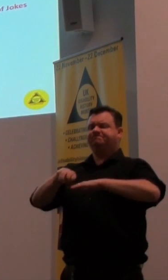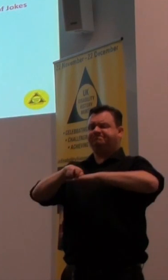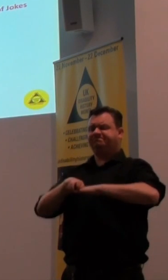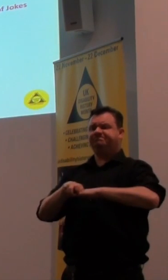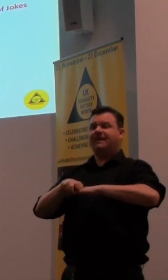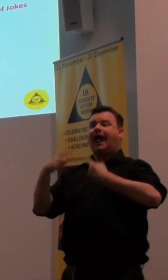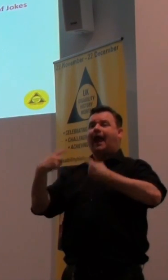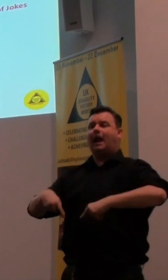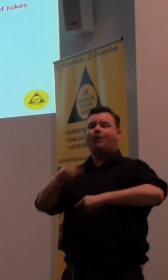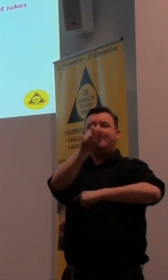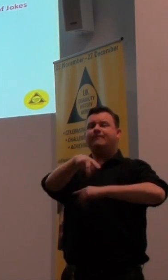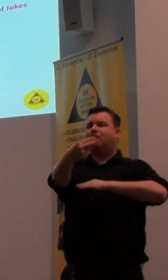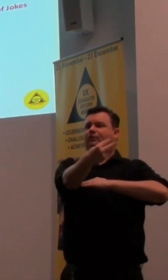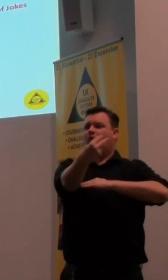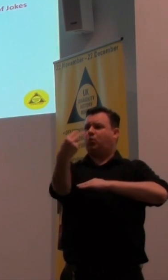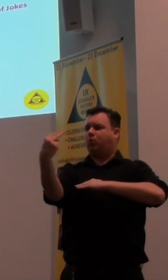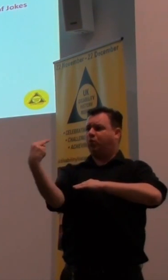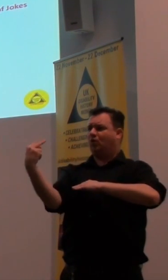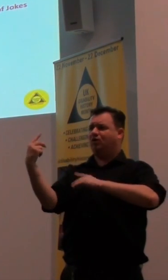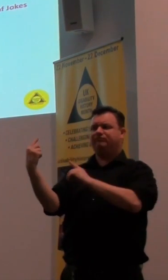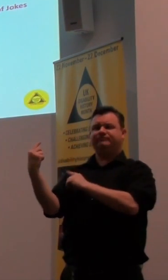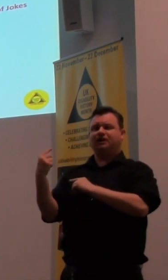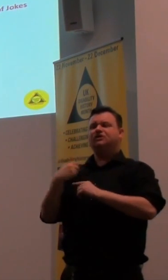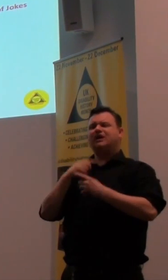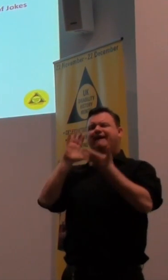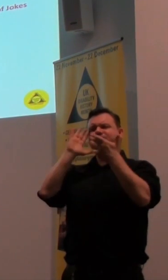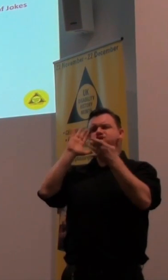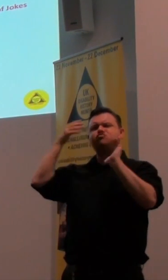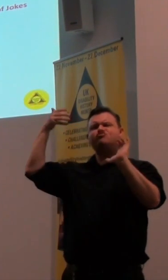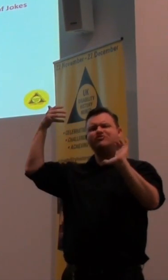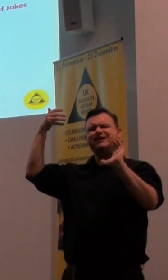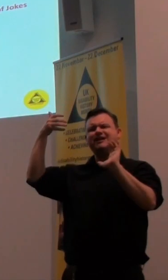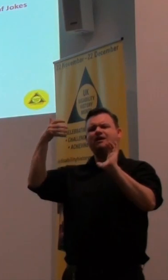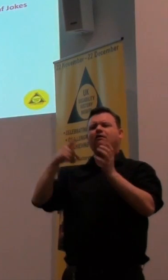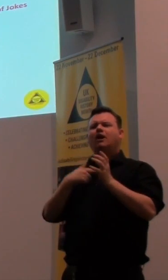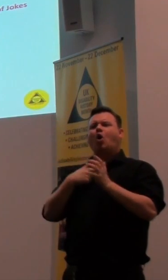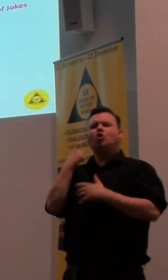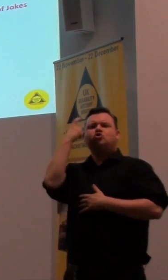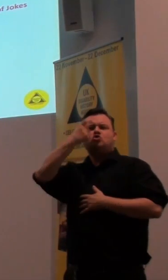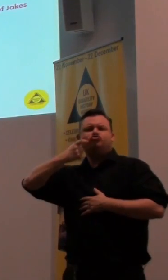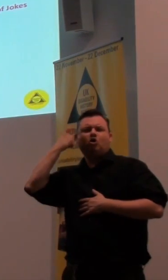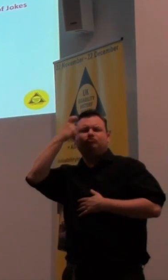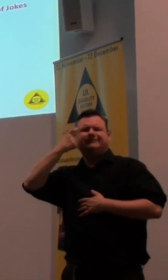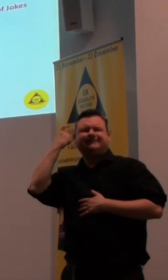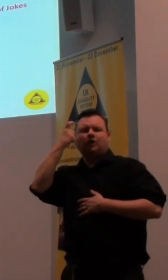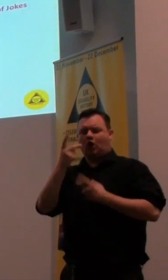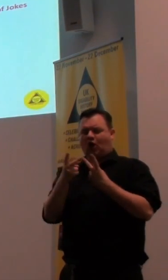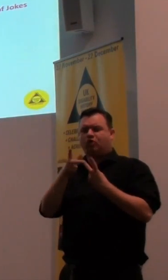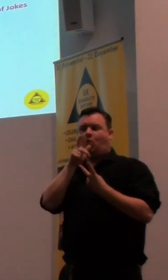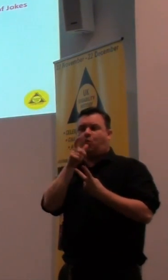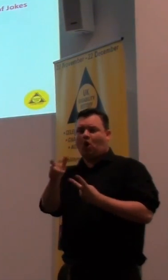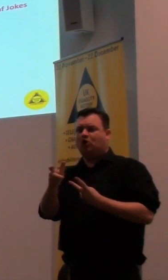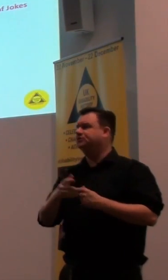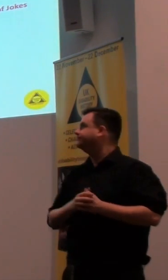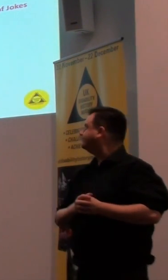because he was so different from everybody else. So this idea of freakery, of we are as a curiosity, is another thing. And,